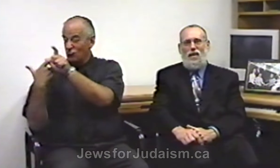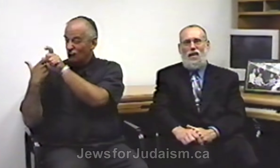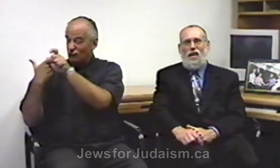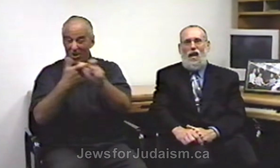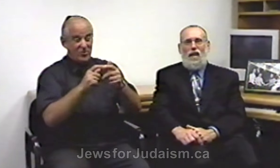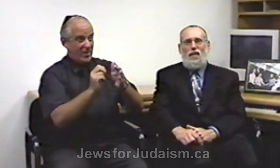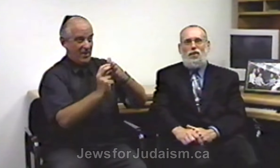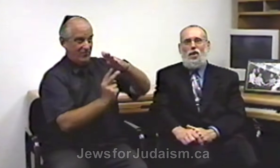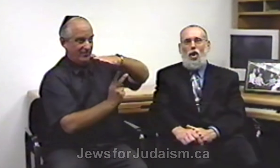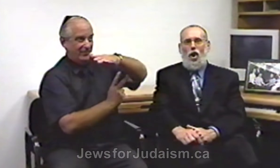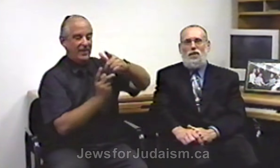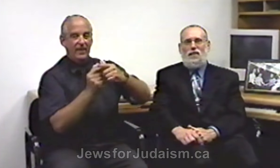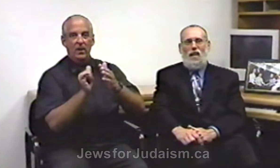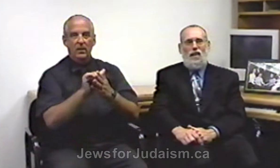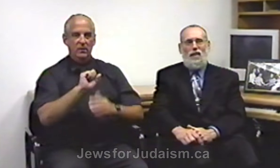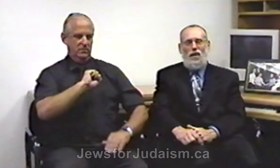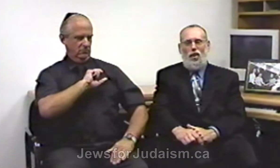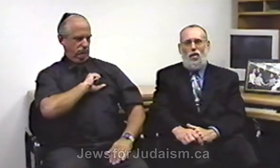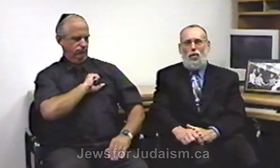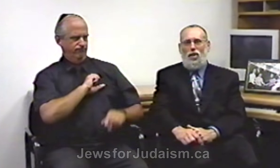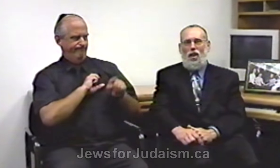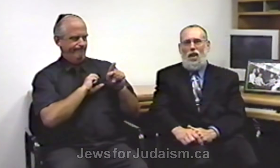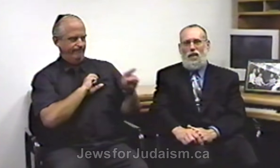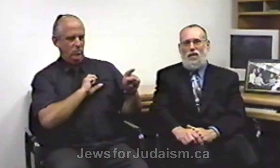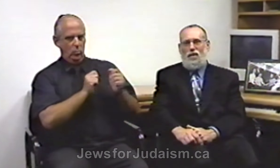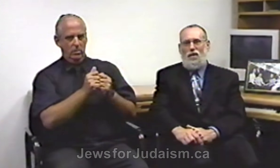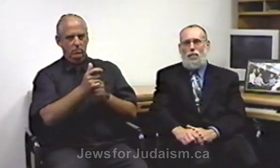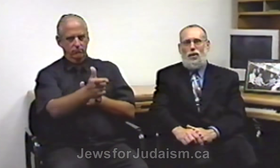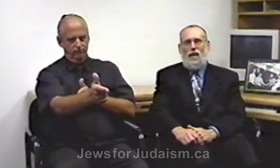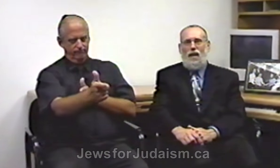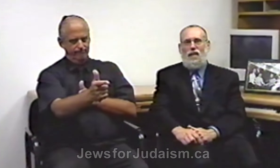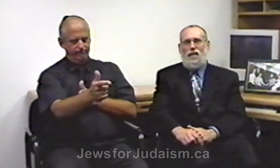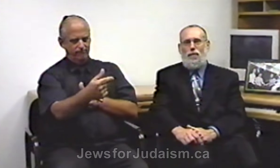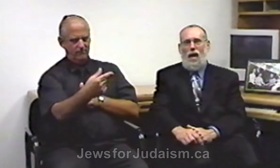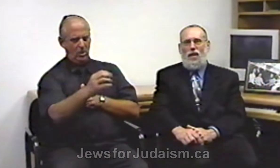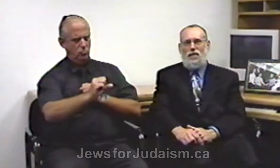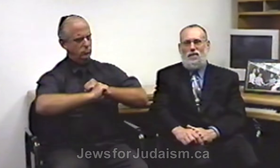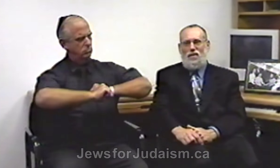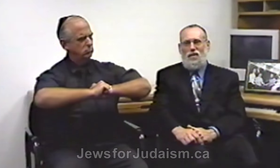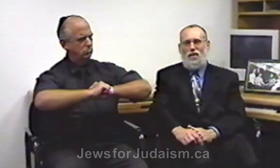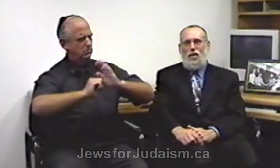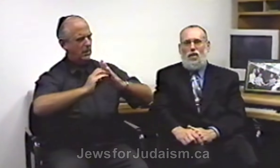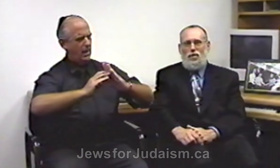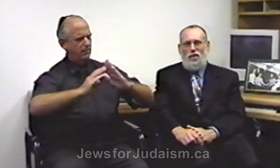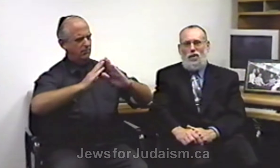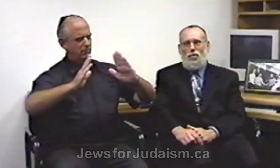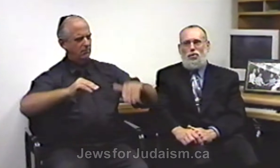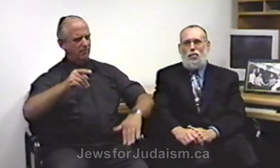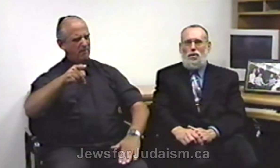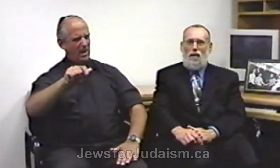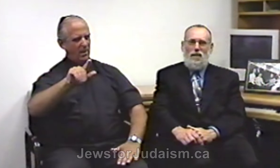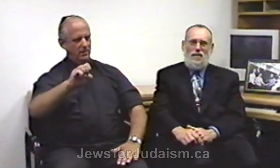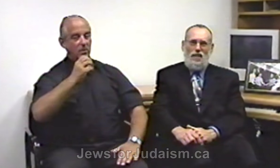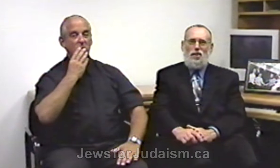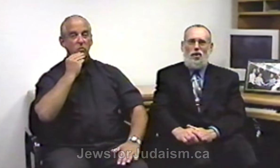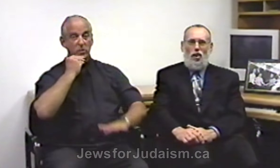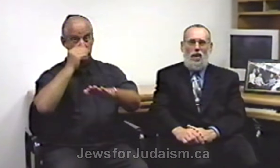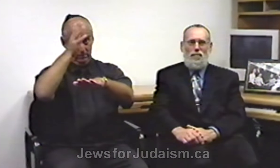and there's a guard standing there with a gun protecting the palace so the little Jewish man says to the guard